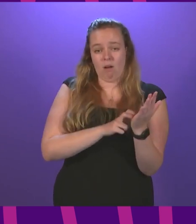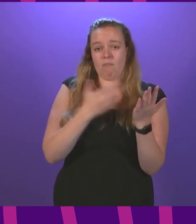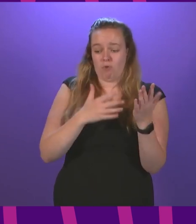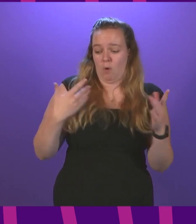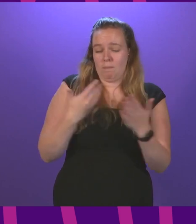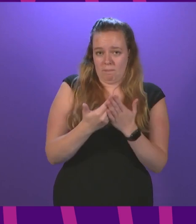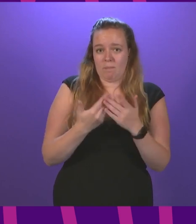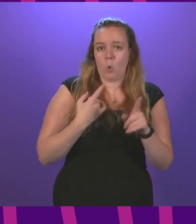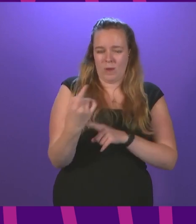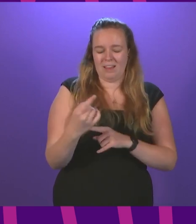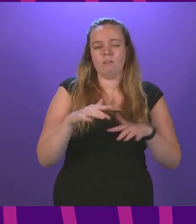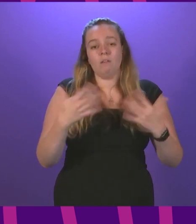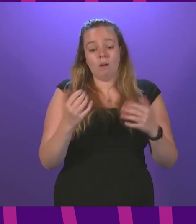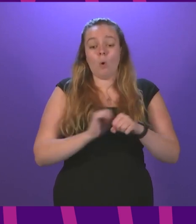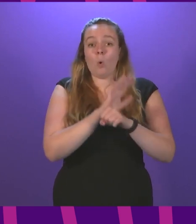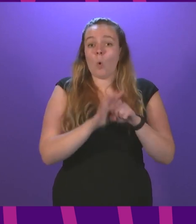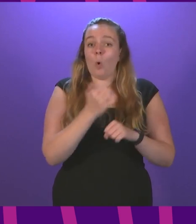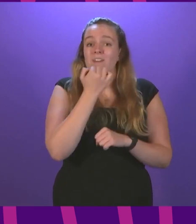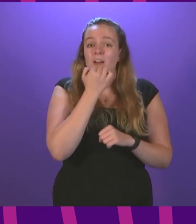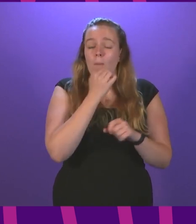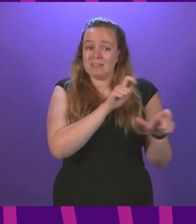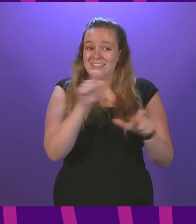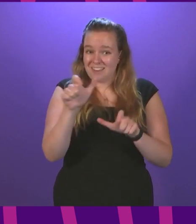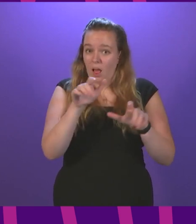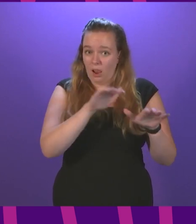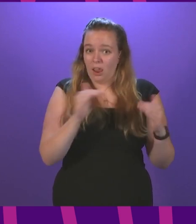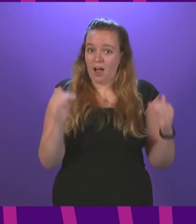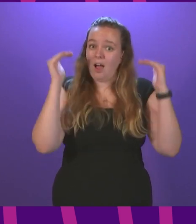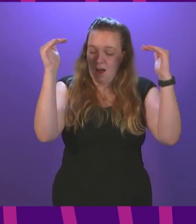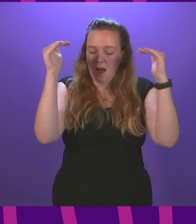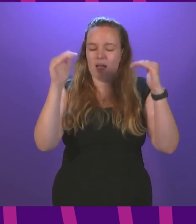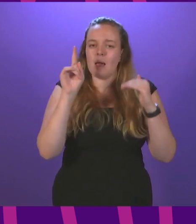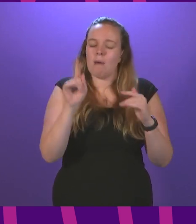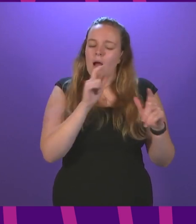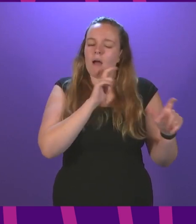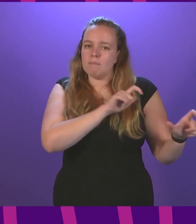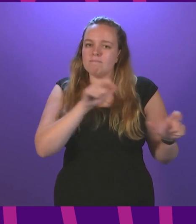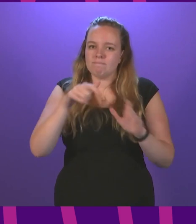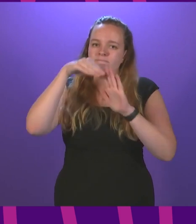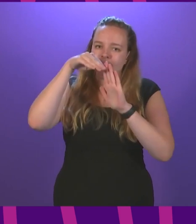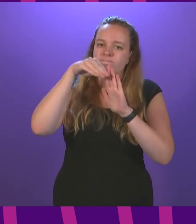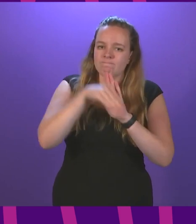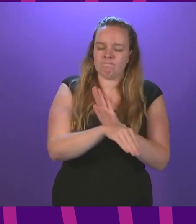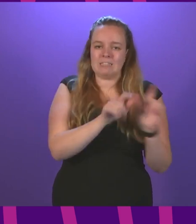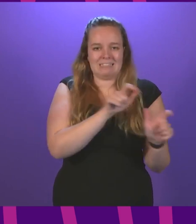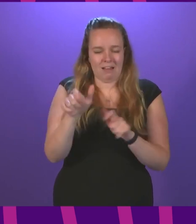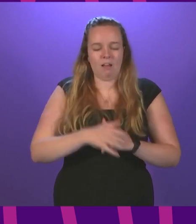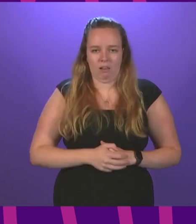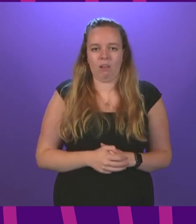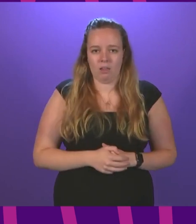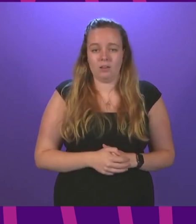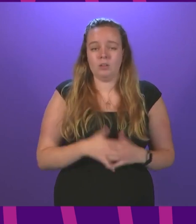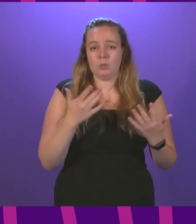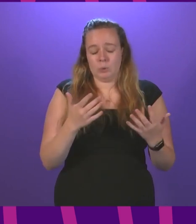past week show that although COVID cases do remain at a high level, they are continuing to fall. To put